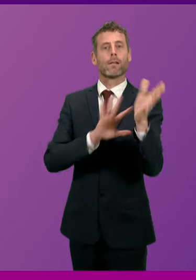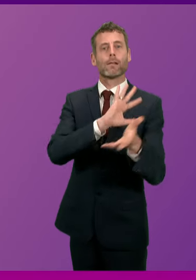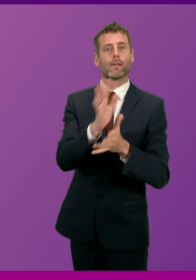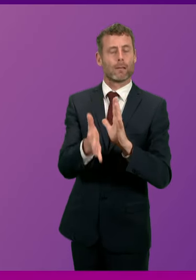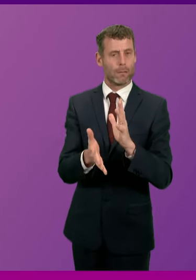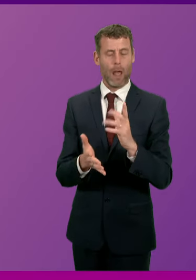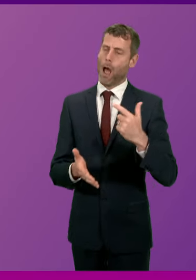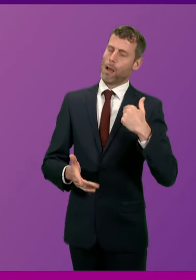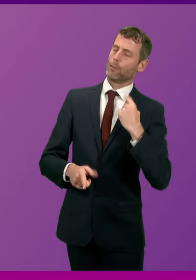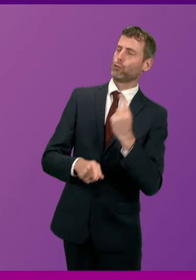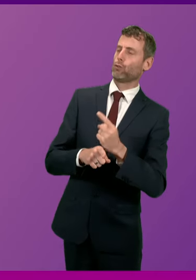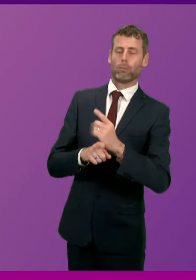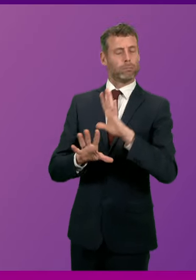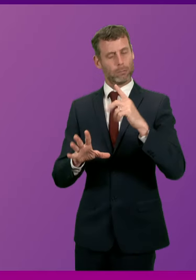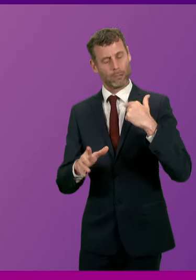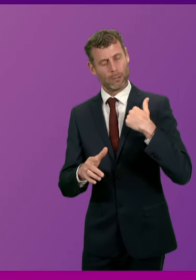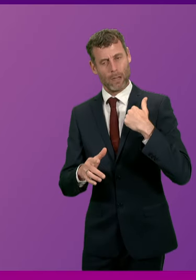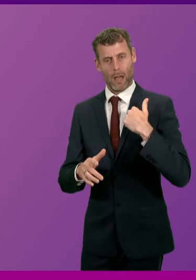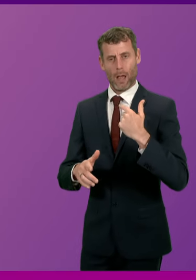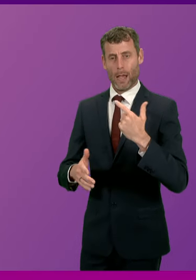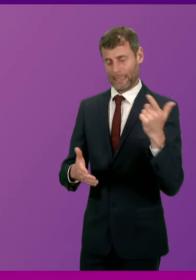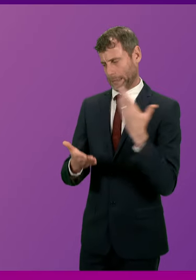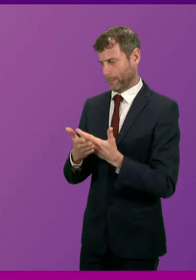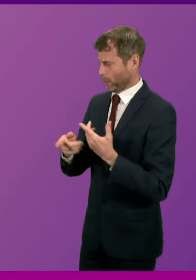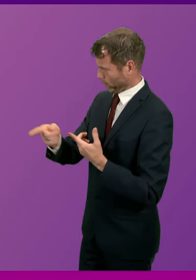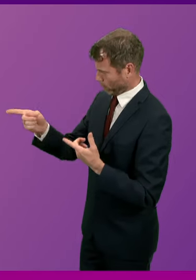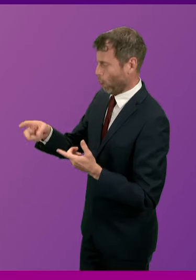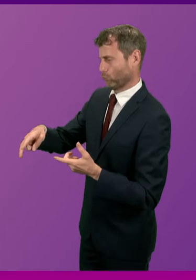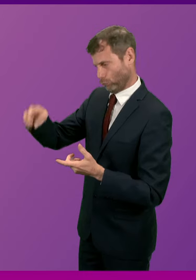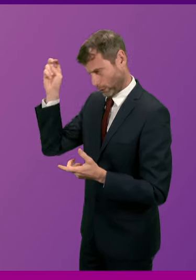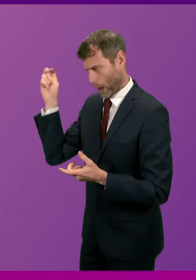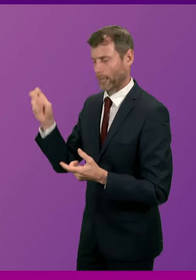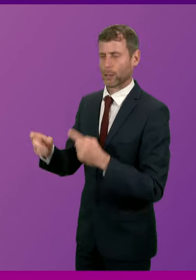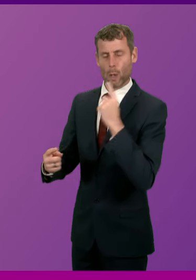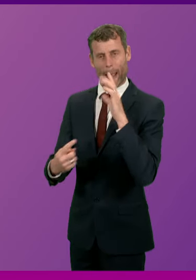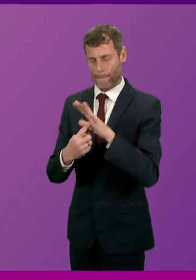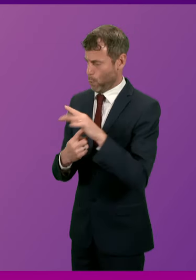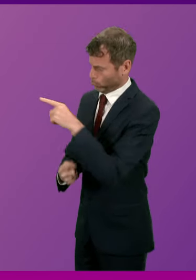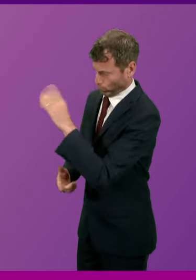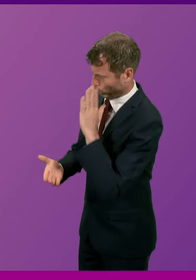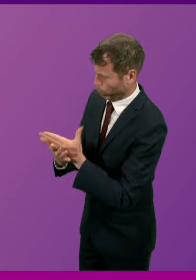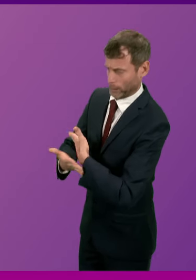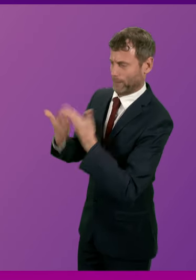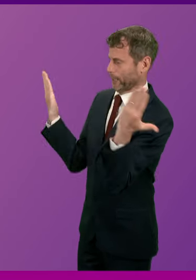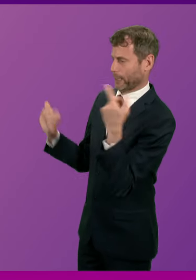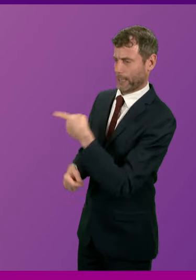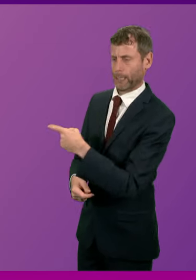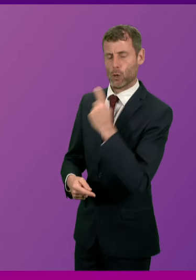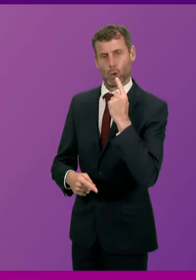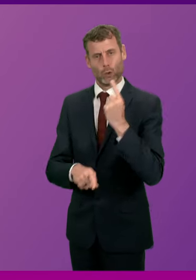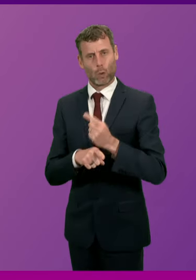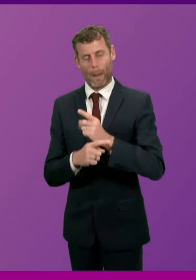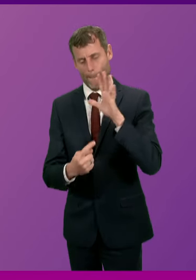of integrity. He demands resignations. He speaks of trust. He preaches about honesty.